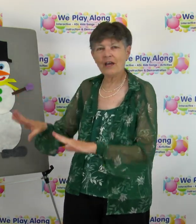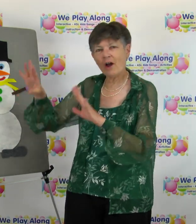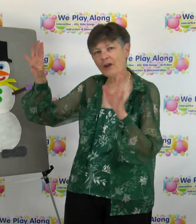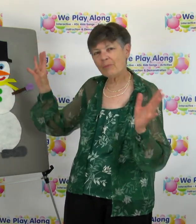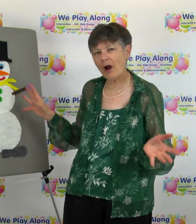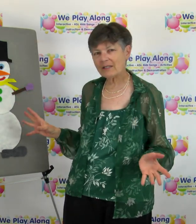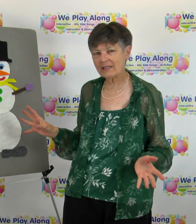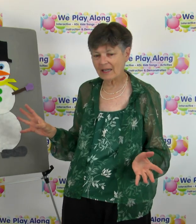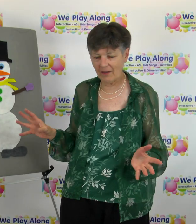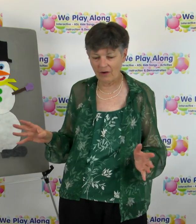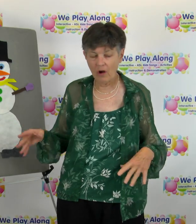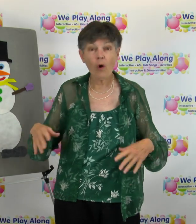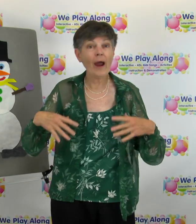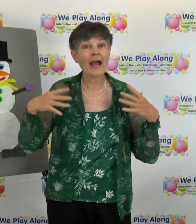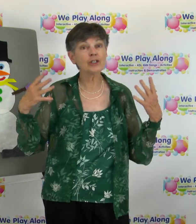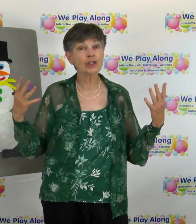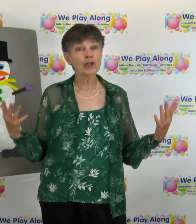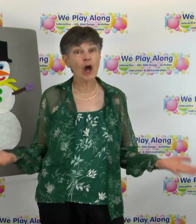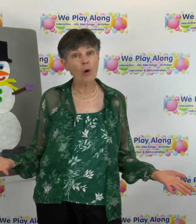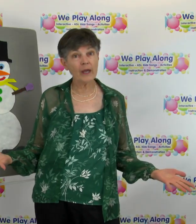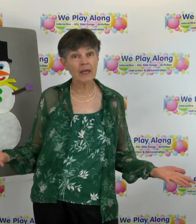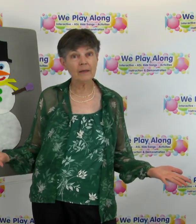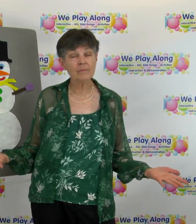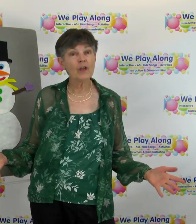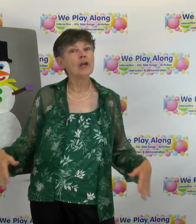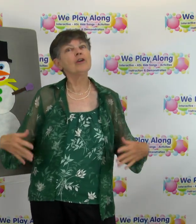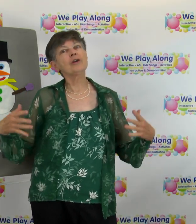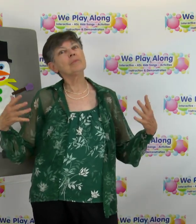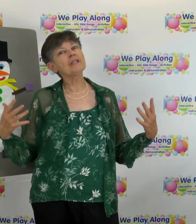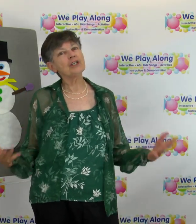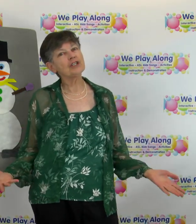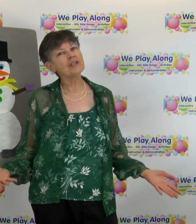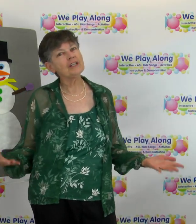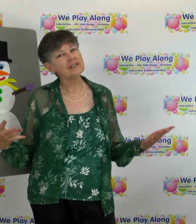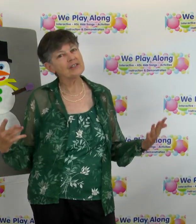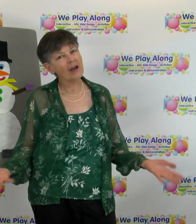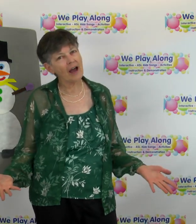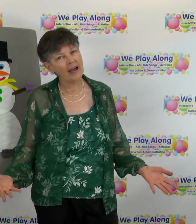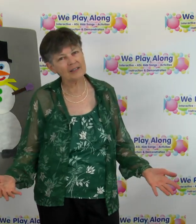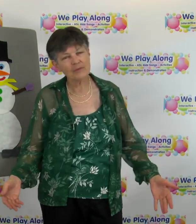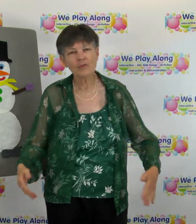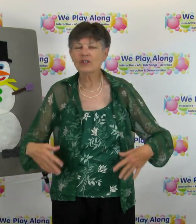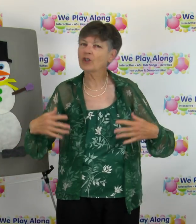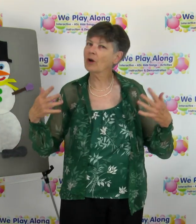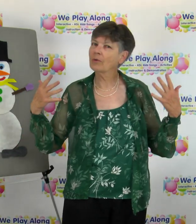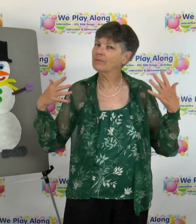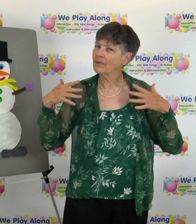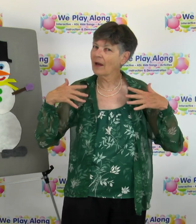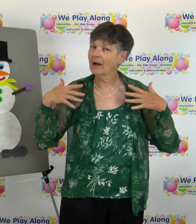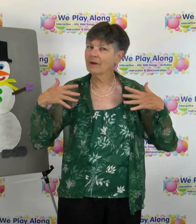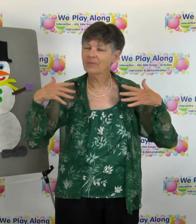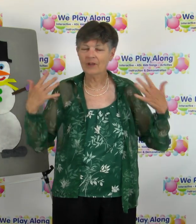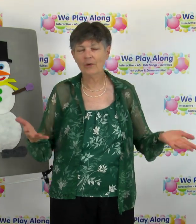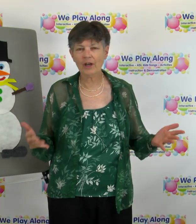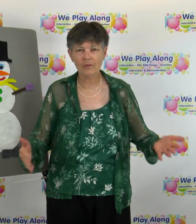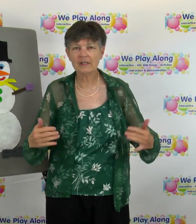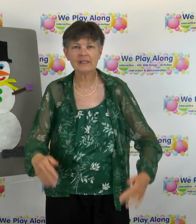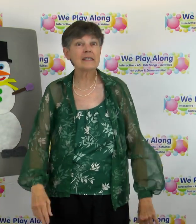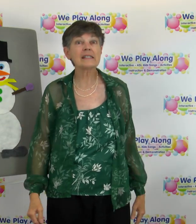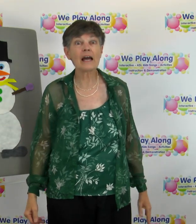you get all your parts together or as you're going you can be teaching these signs so here we go these this is